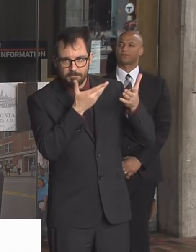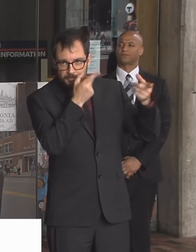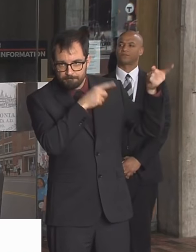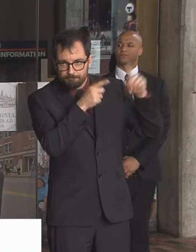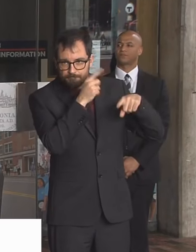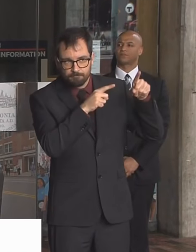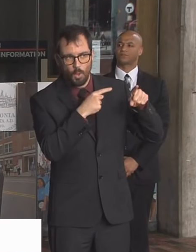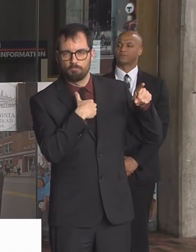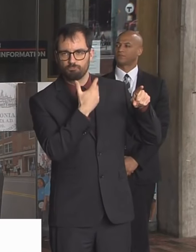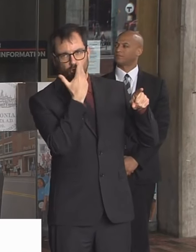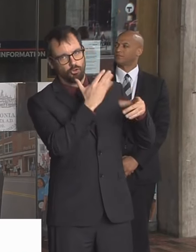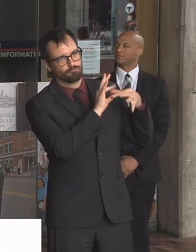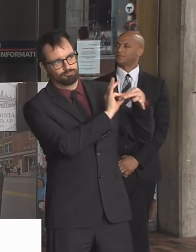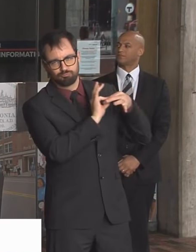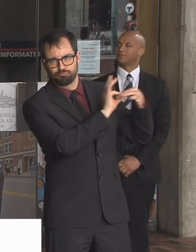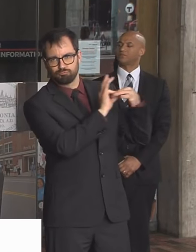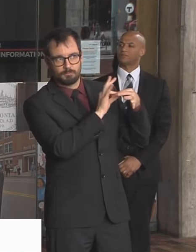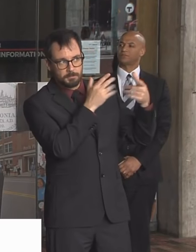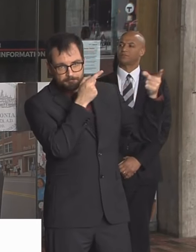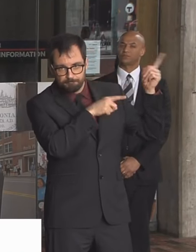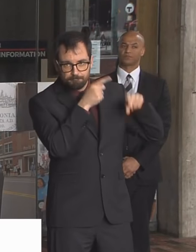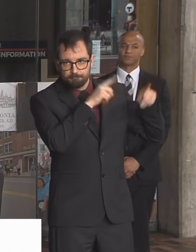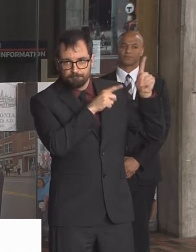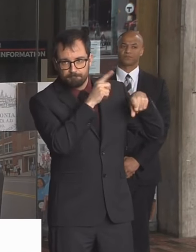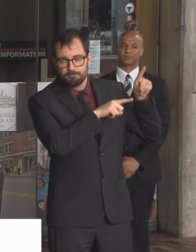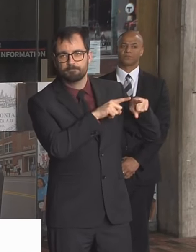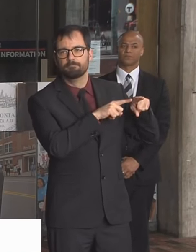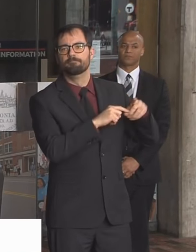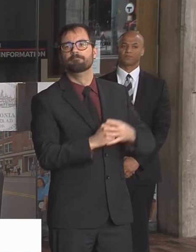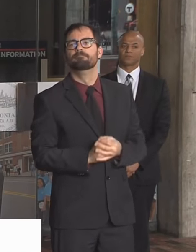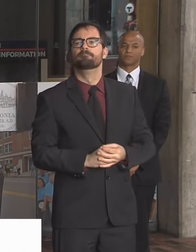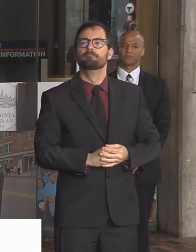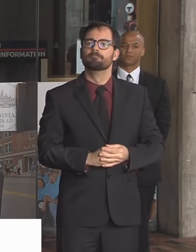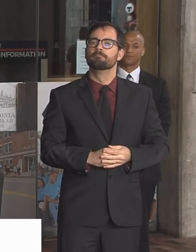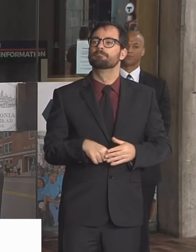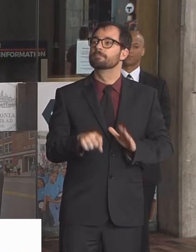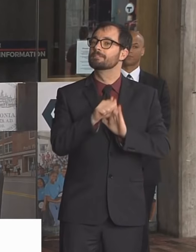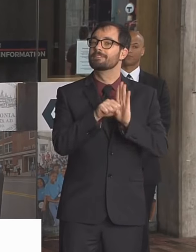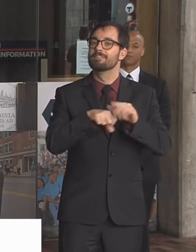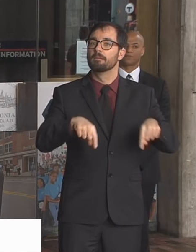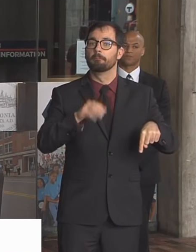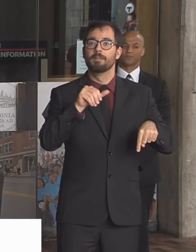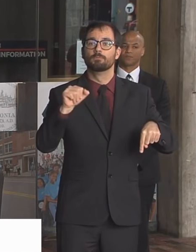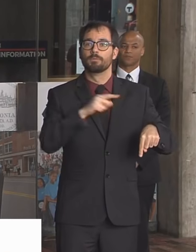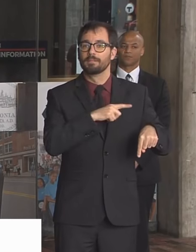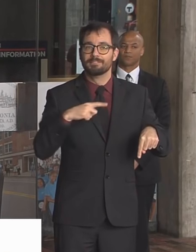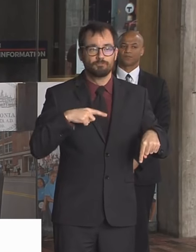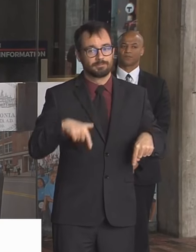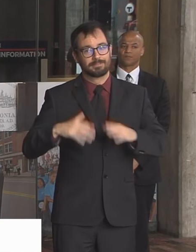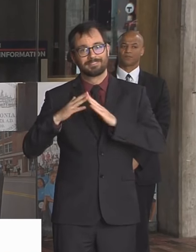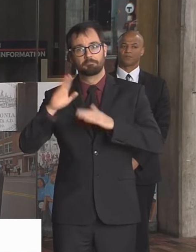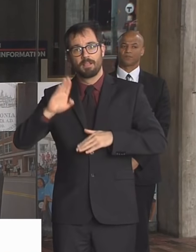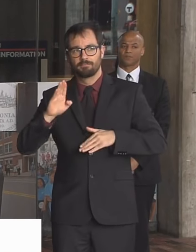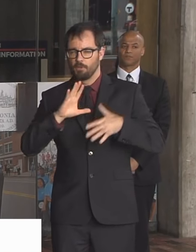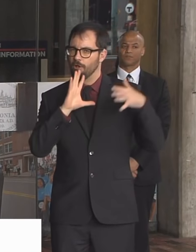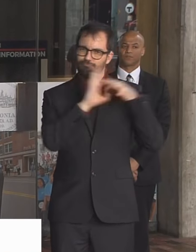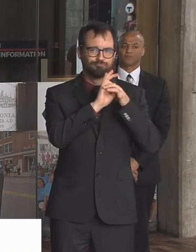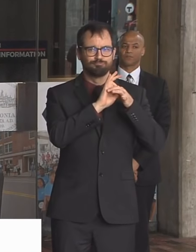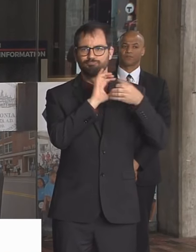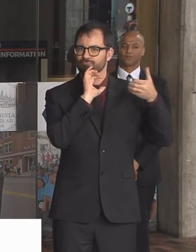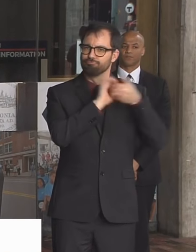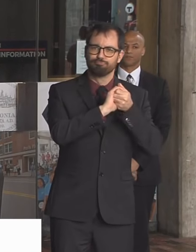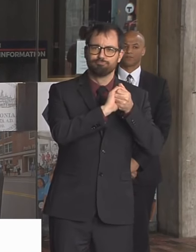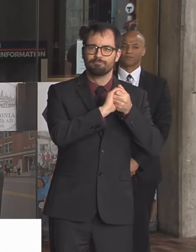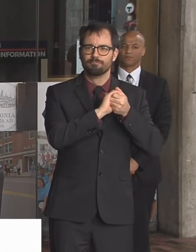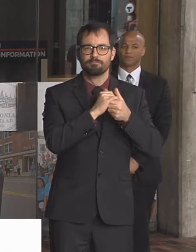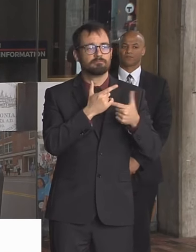tied in together. We are one unit of people right now, so you can call anybody you feel comfortable with as far as elected officials and we'll all make sure, we'll make sure that